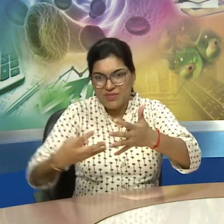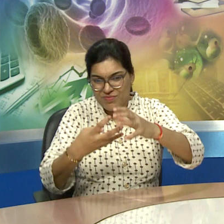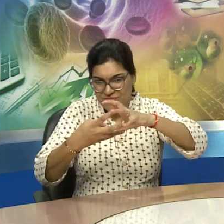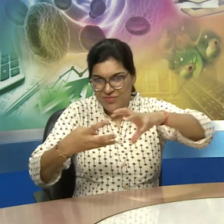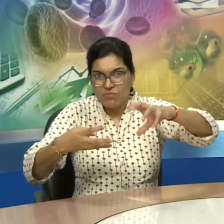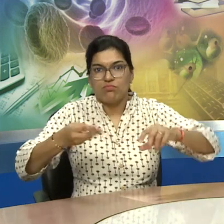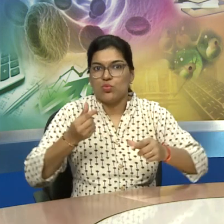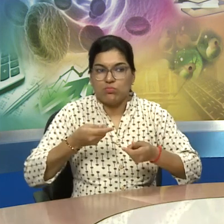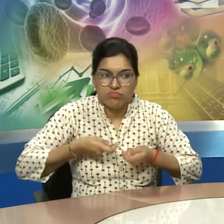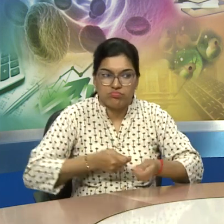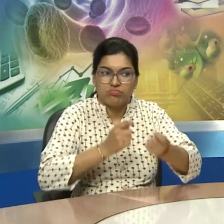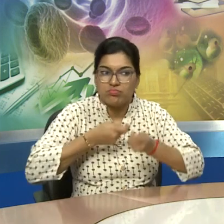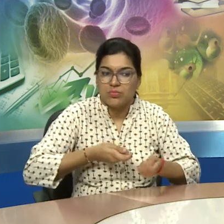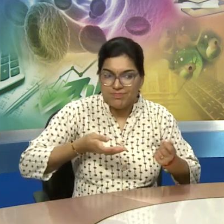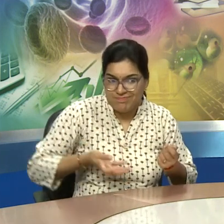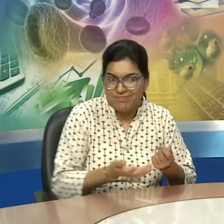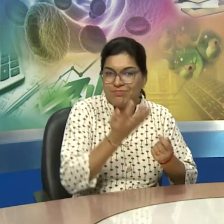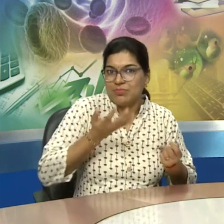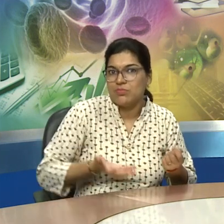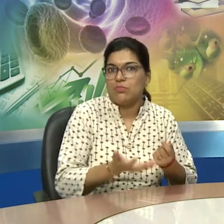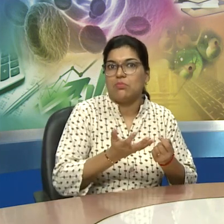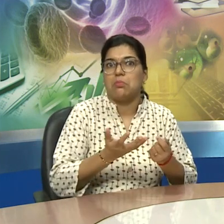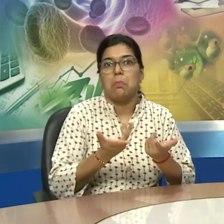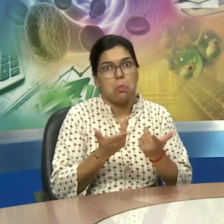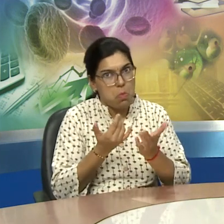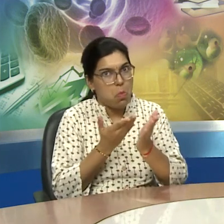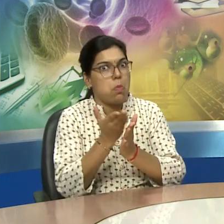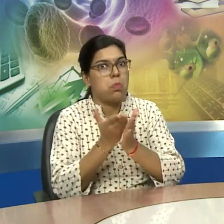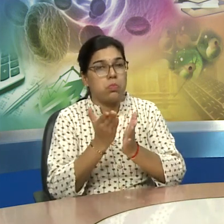their bones were used for making these tools